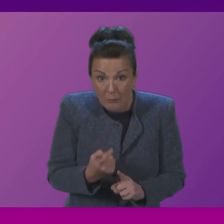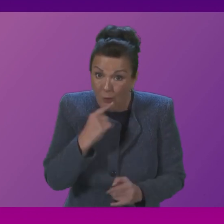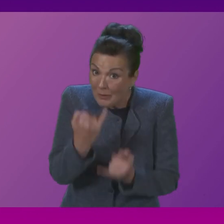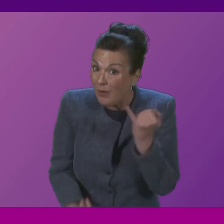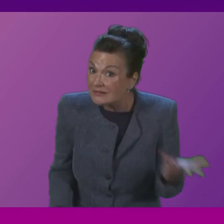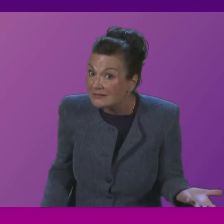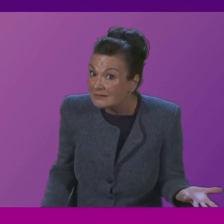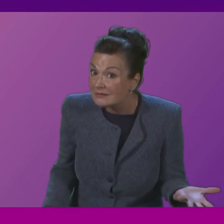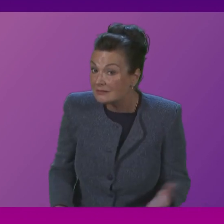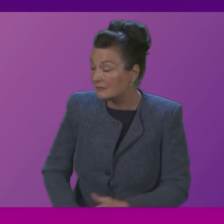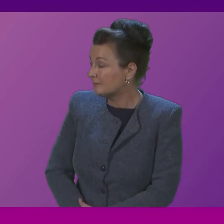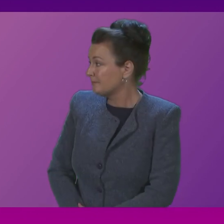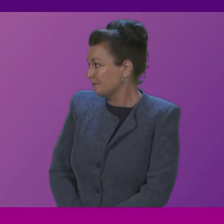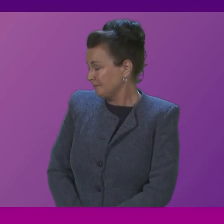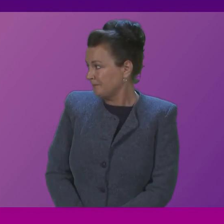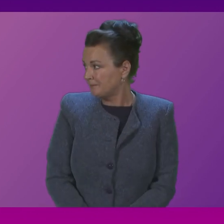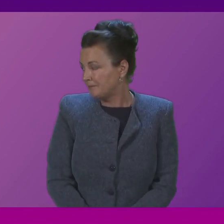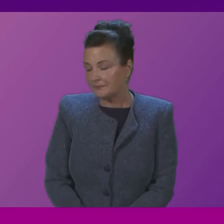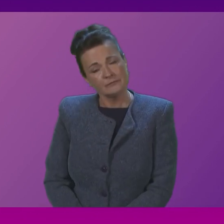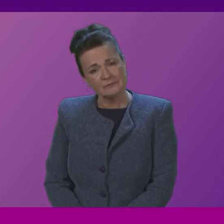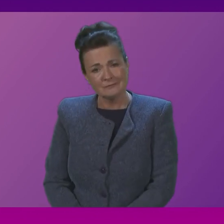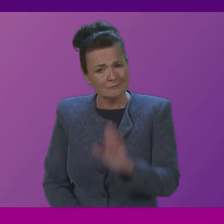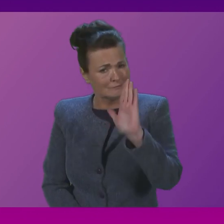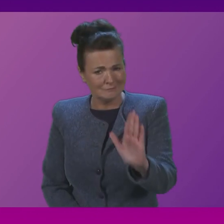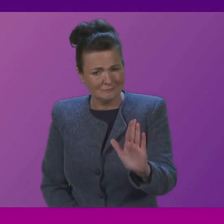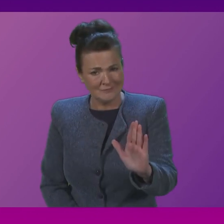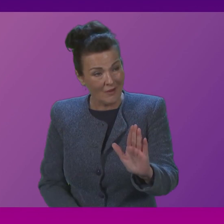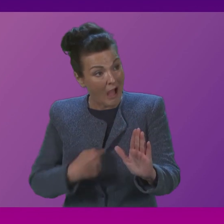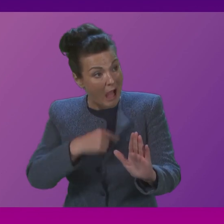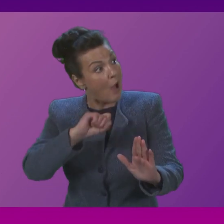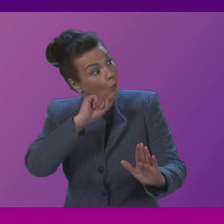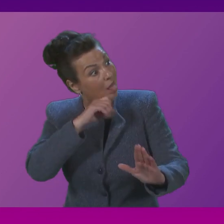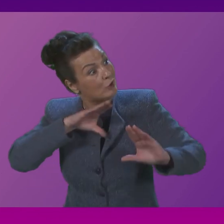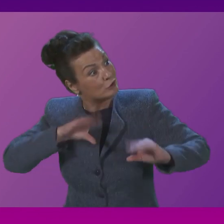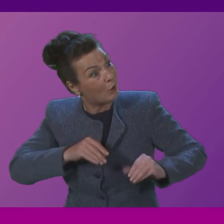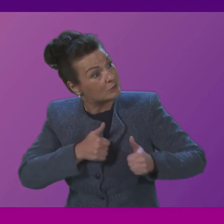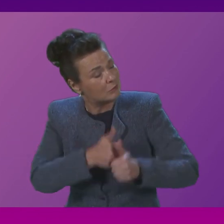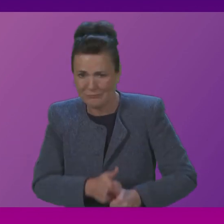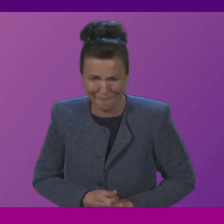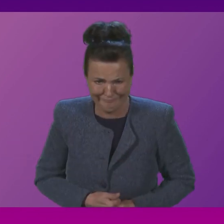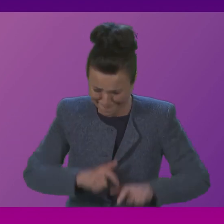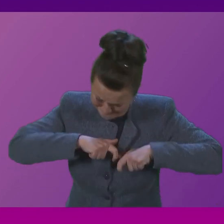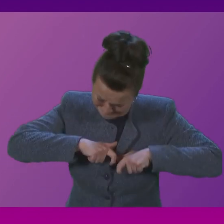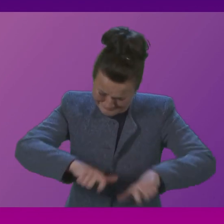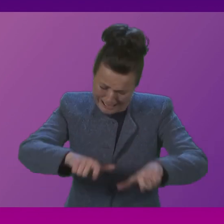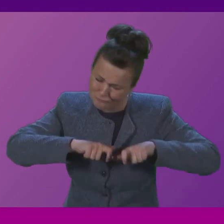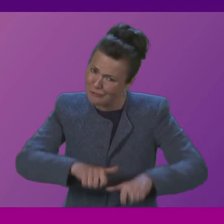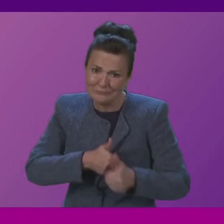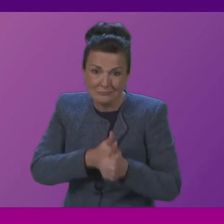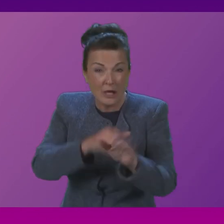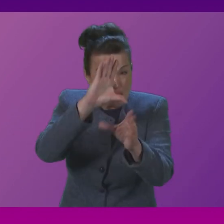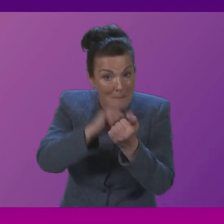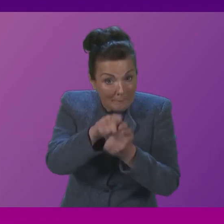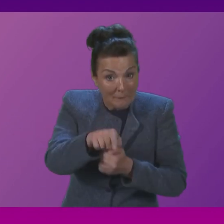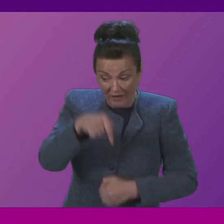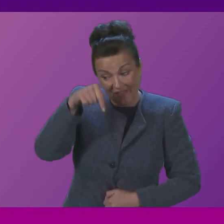Firstly, I won't stop what this government is doing to support our National Health Service because government, at the best of times, and these are not the